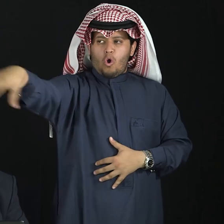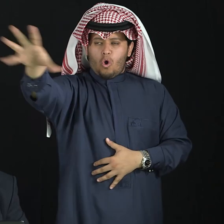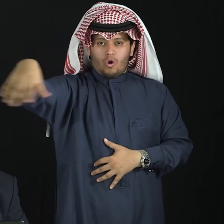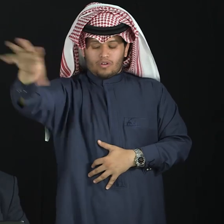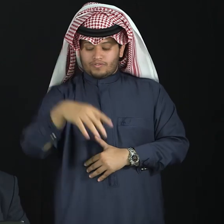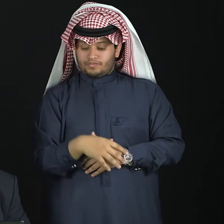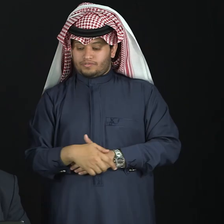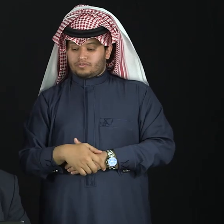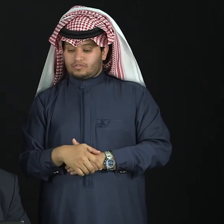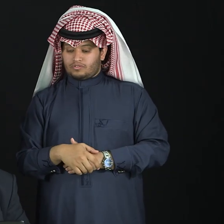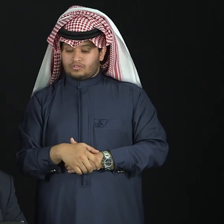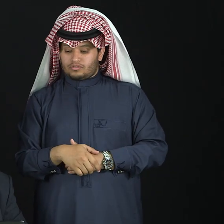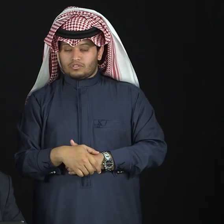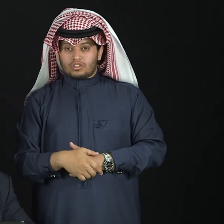plural.